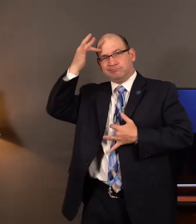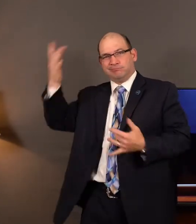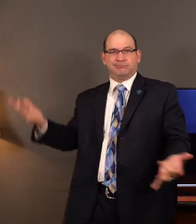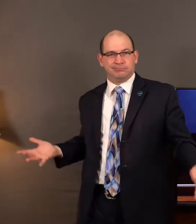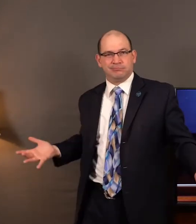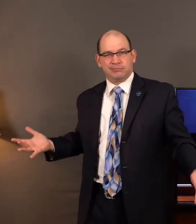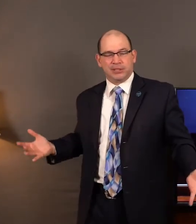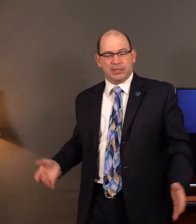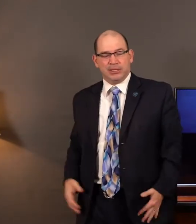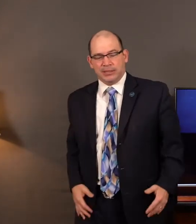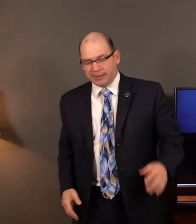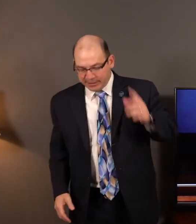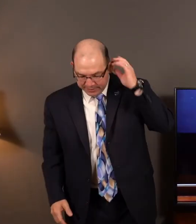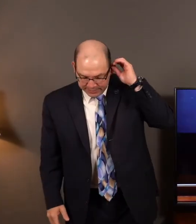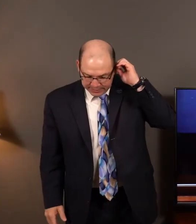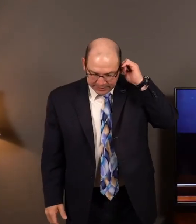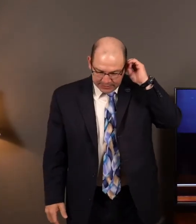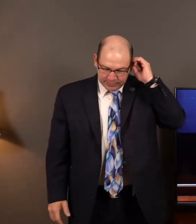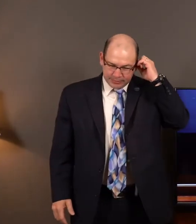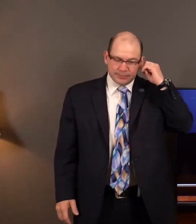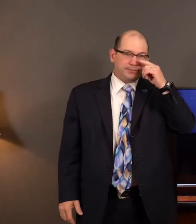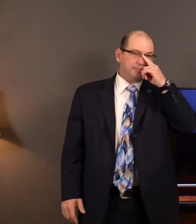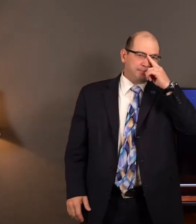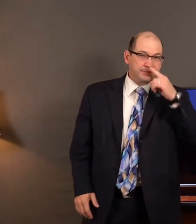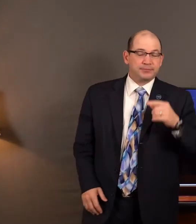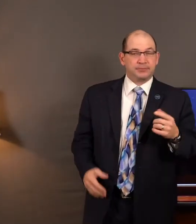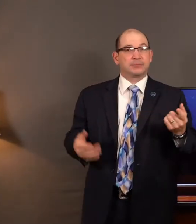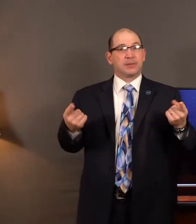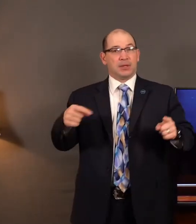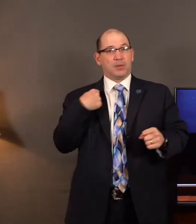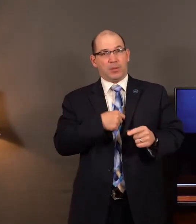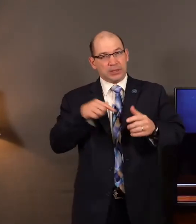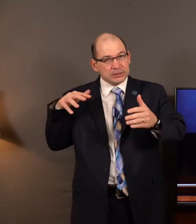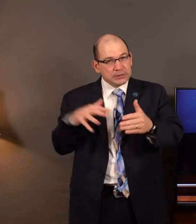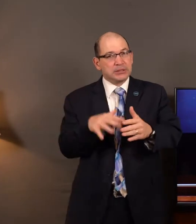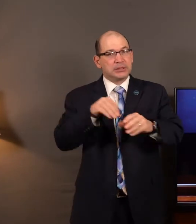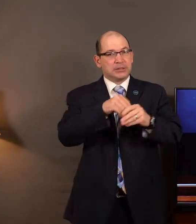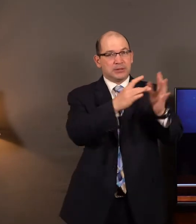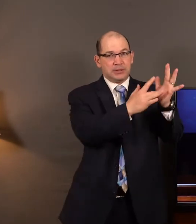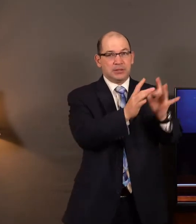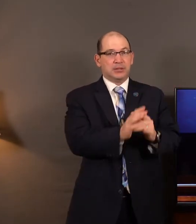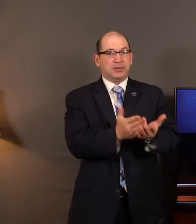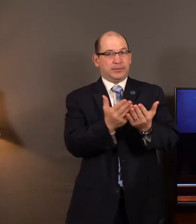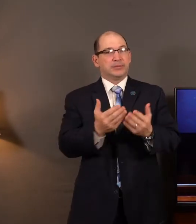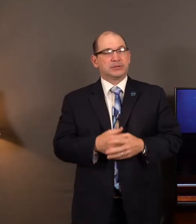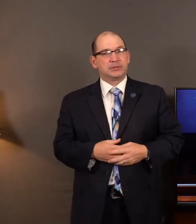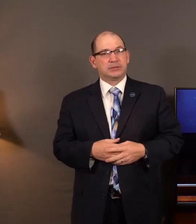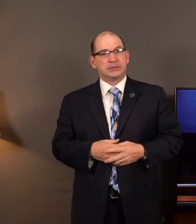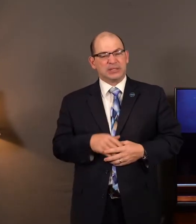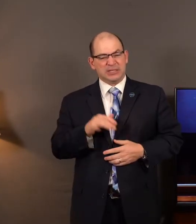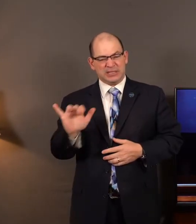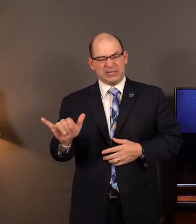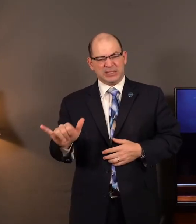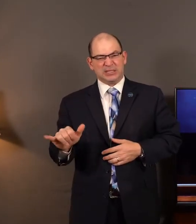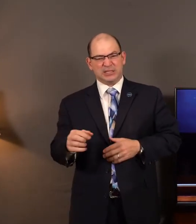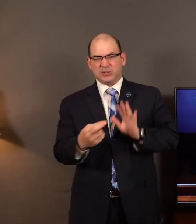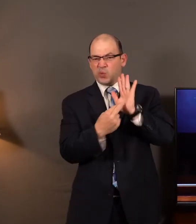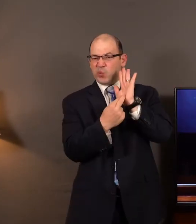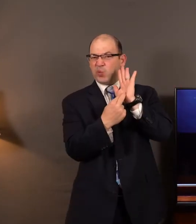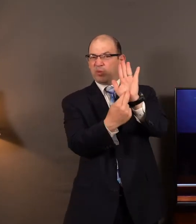possess in your body. Well as we study leprosy in the Bible. We see it as a type of sin. And I remind you night and night